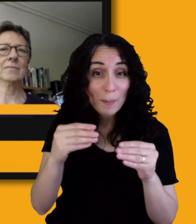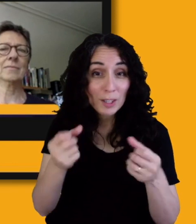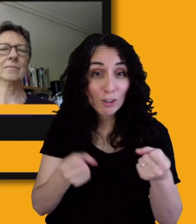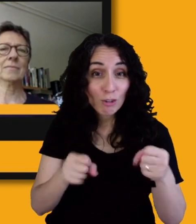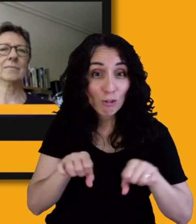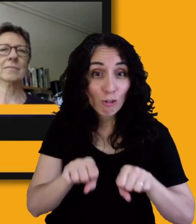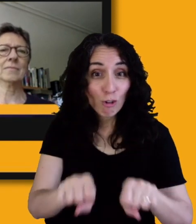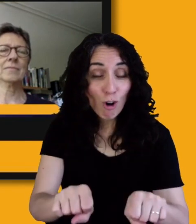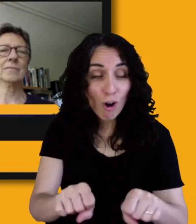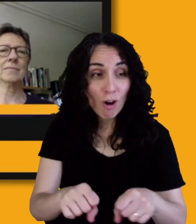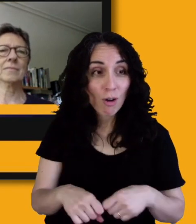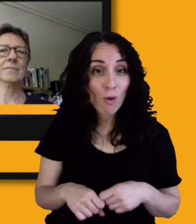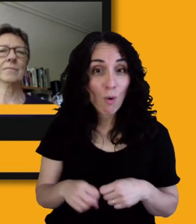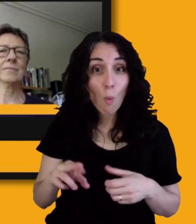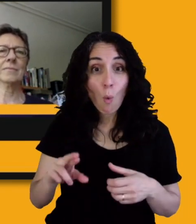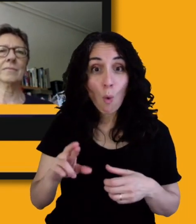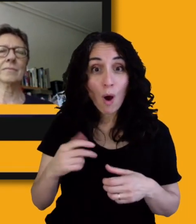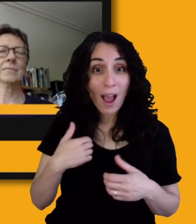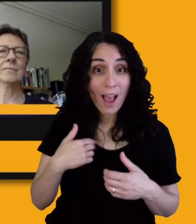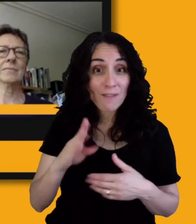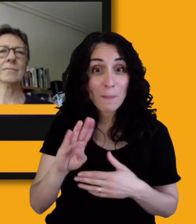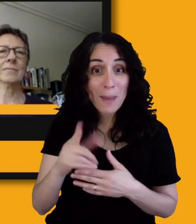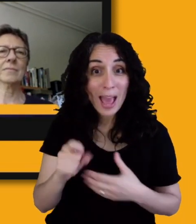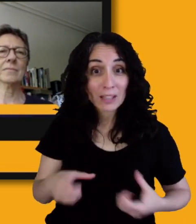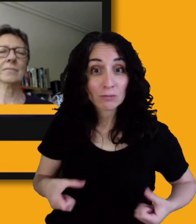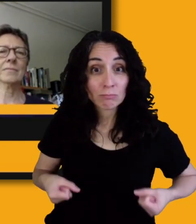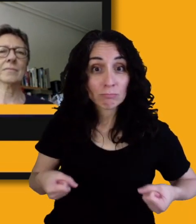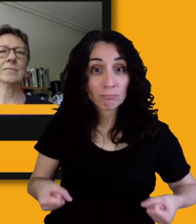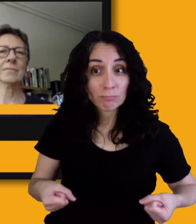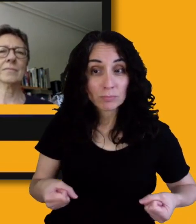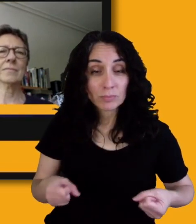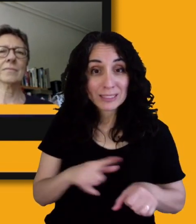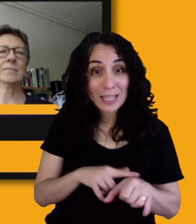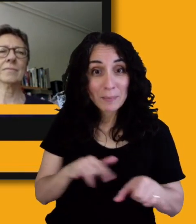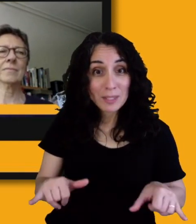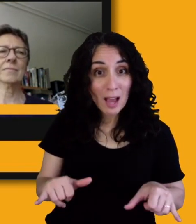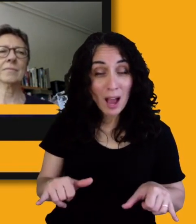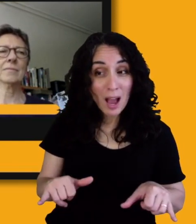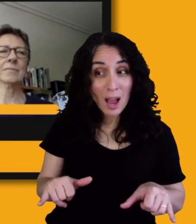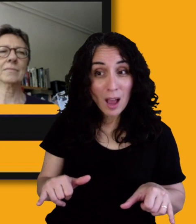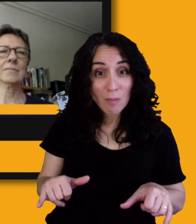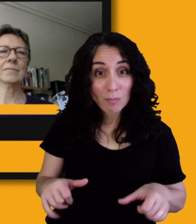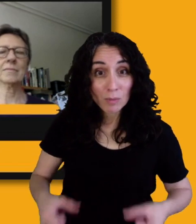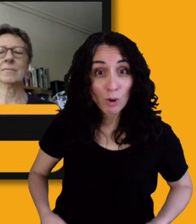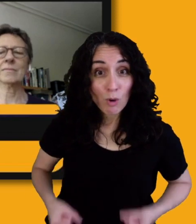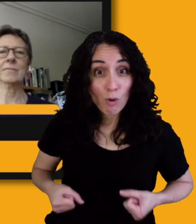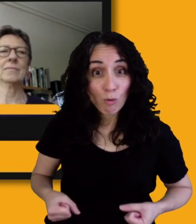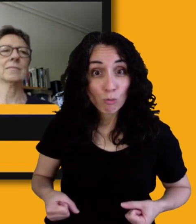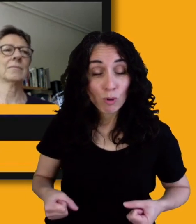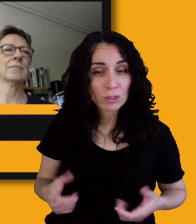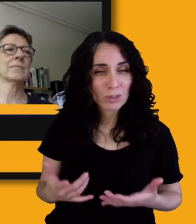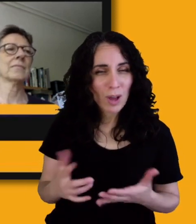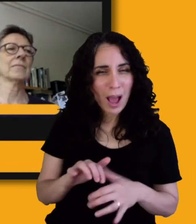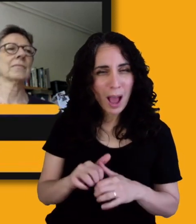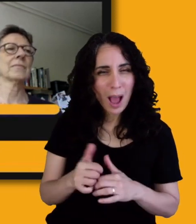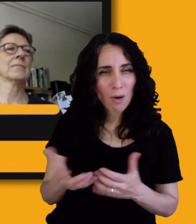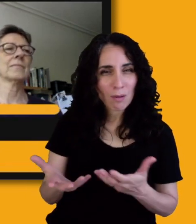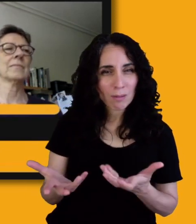unfortunately do not have a home health aid or anything. That is something that has come up in my household